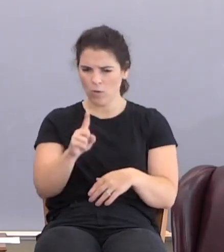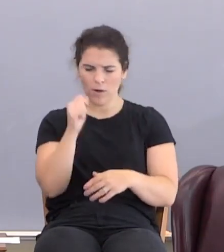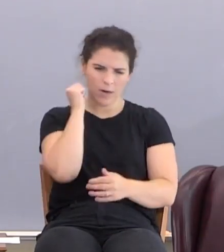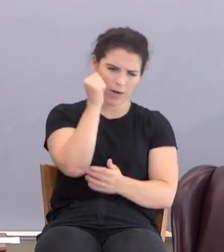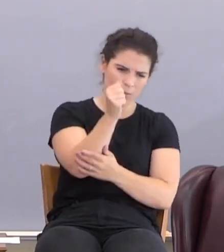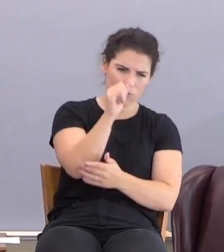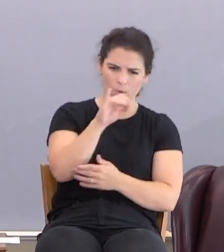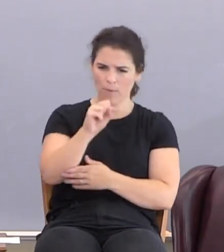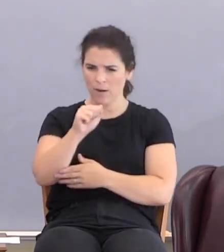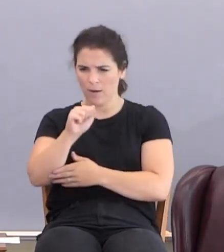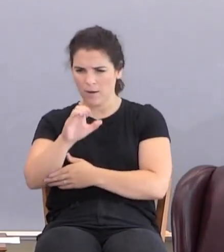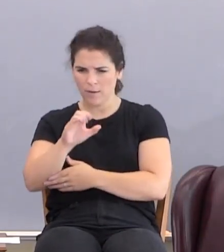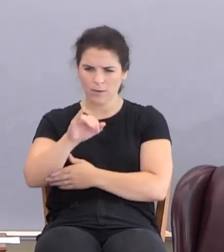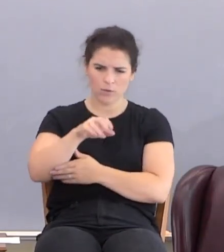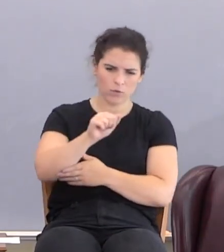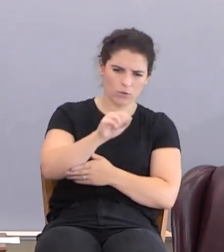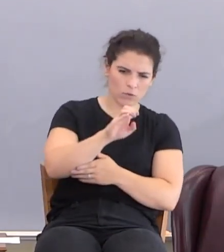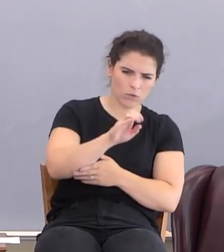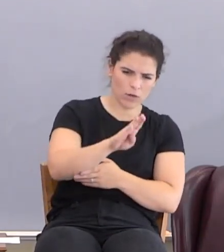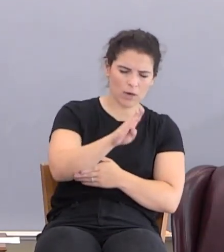Isaac, and Jacob, the God of Israel.